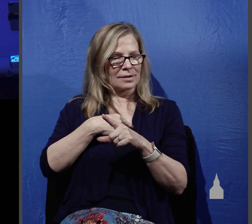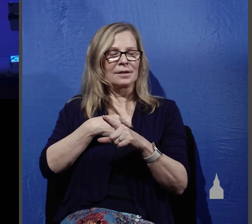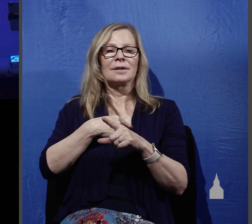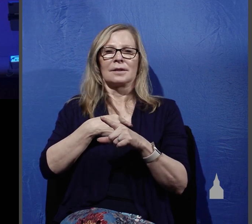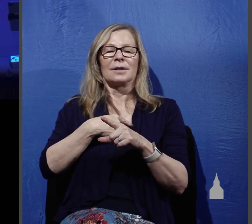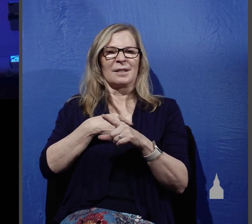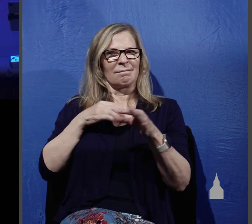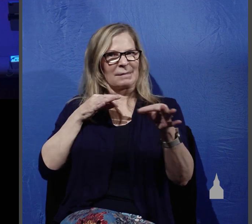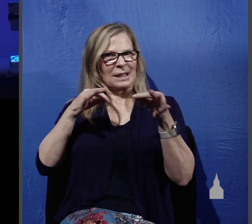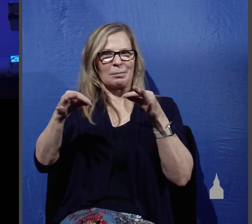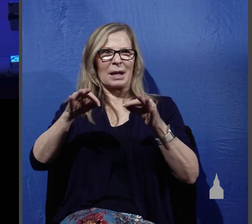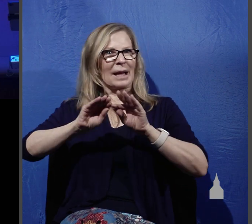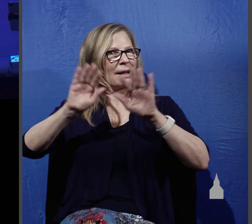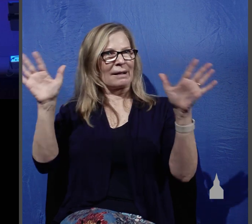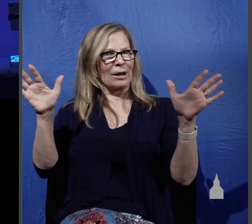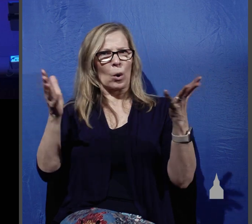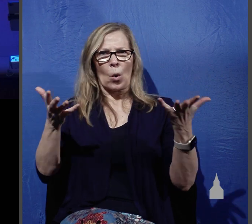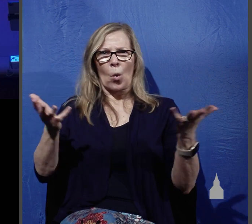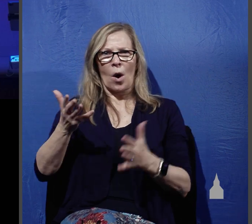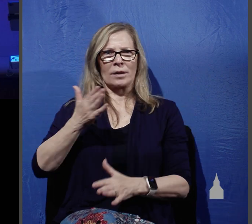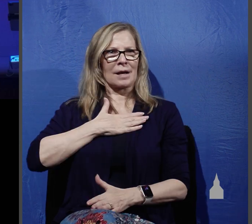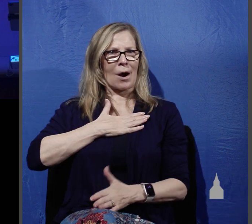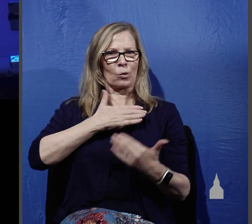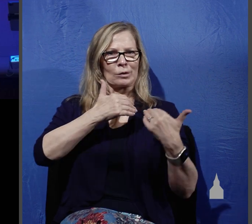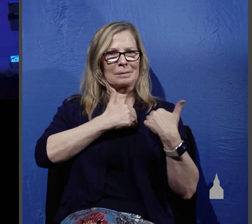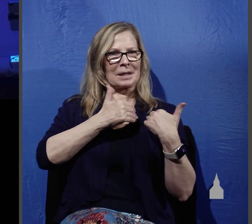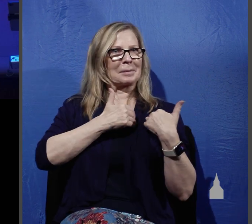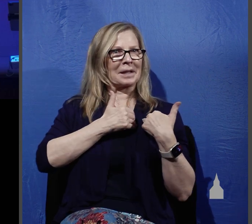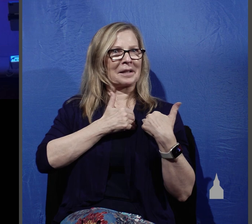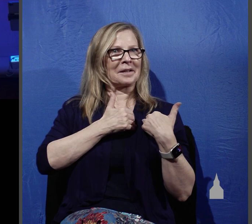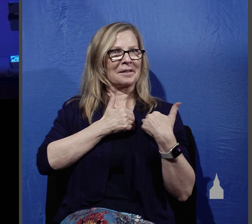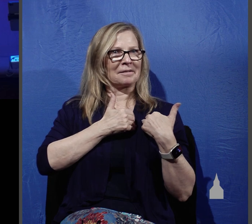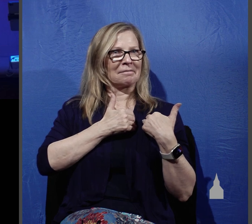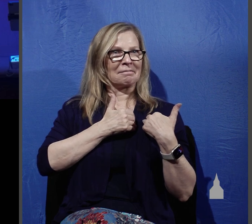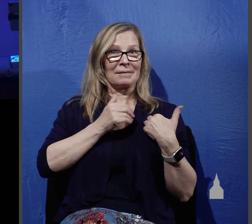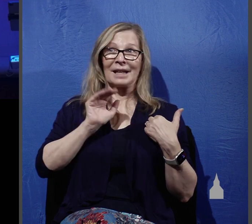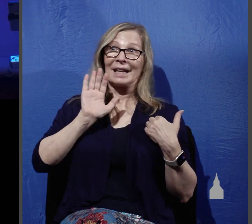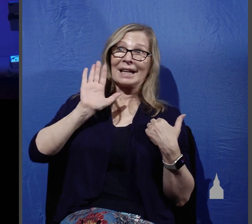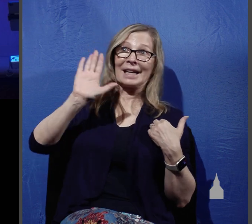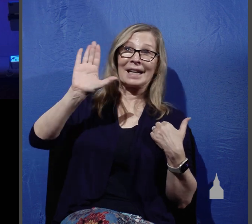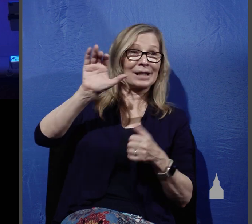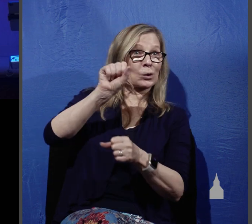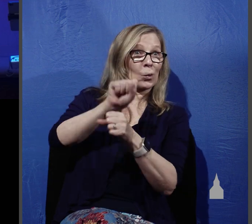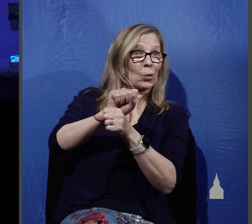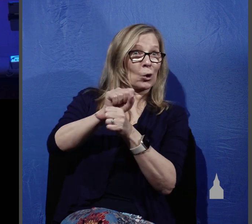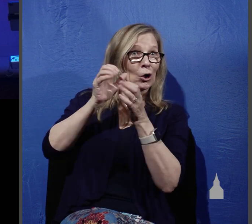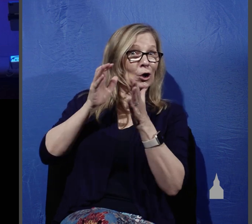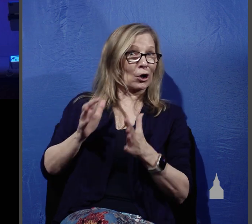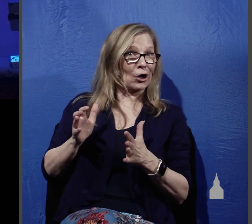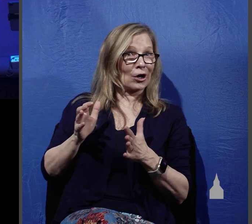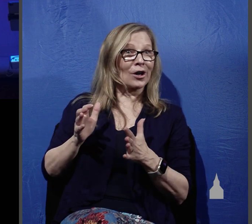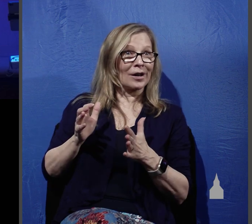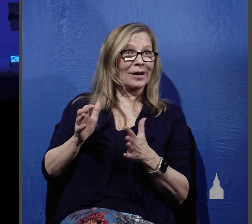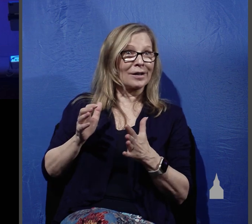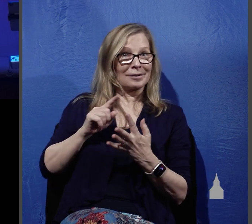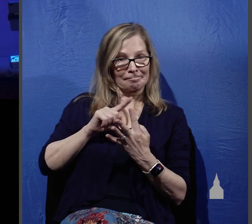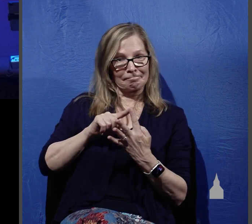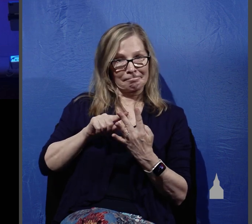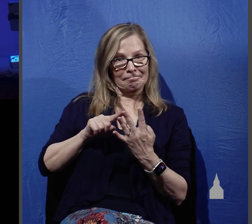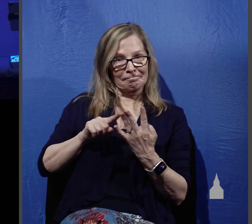All kingdom workers, that's us, have been given by Jesus as we serve him in proclaiming him. So